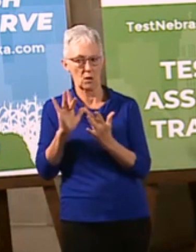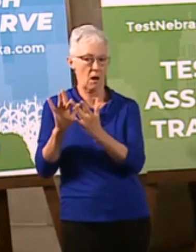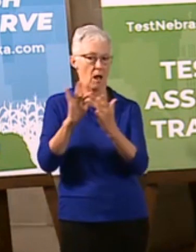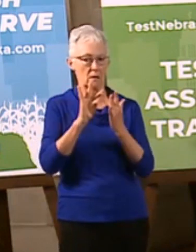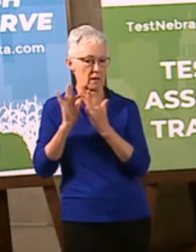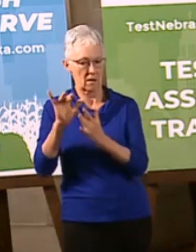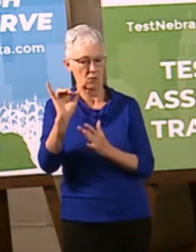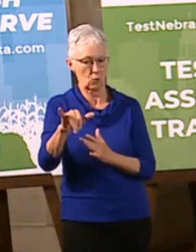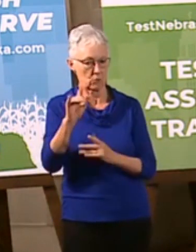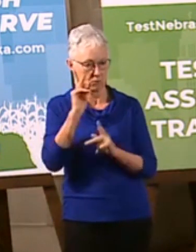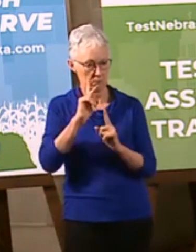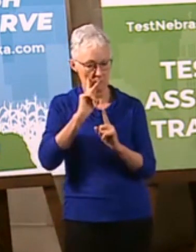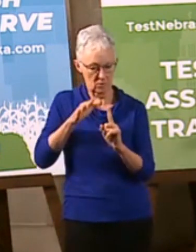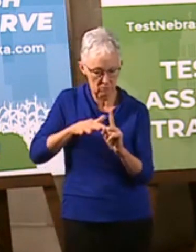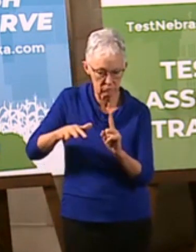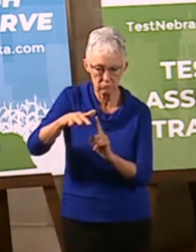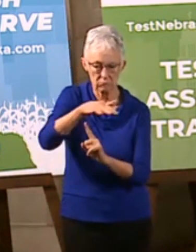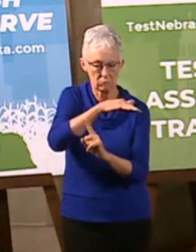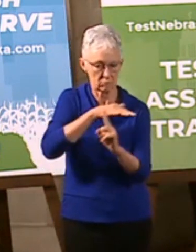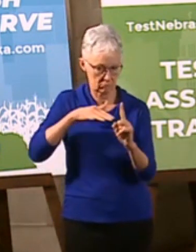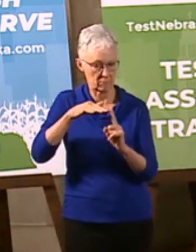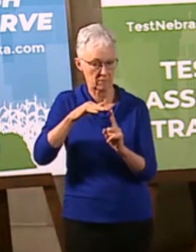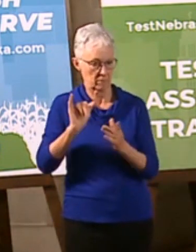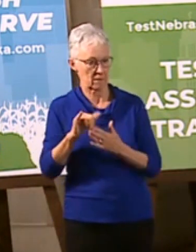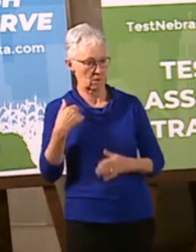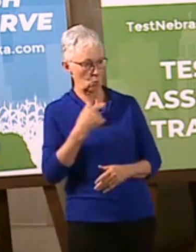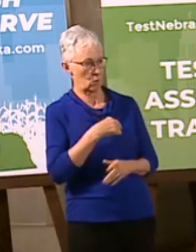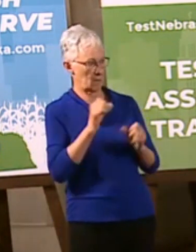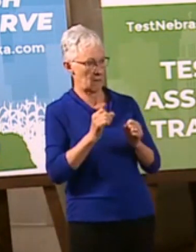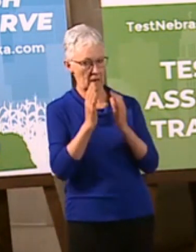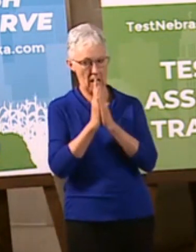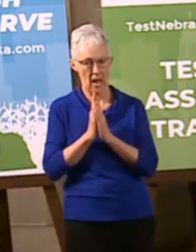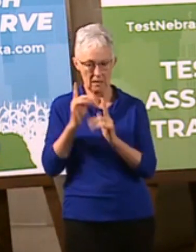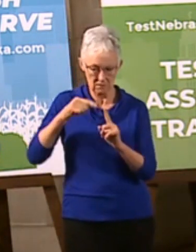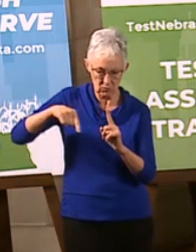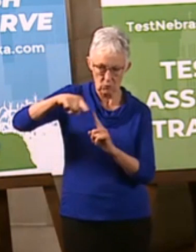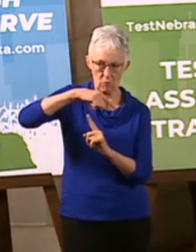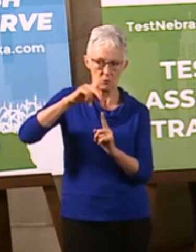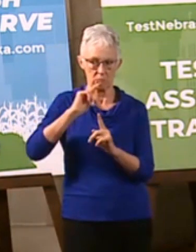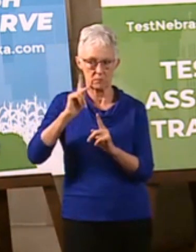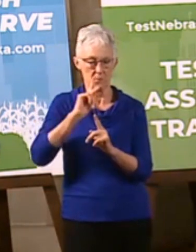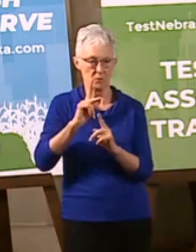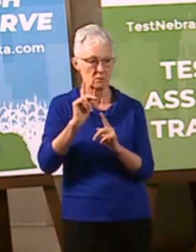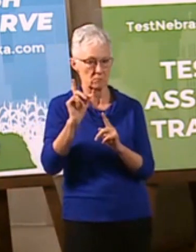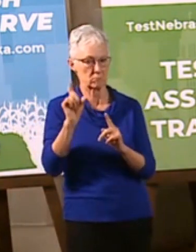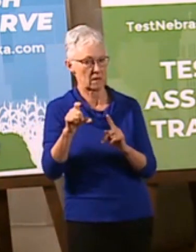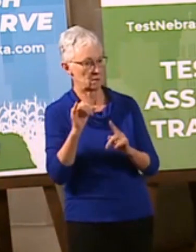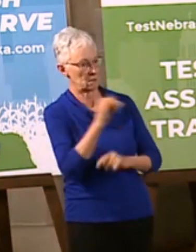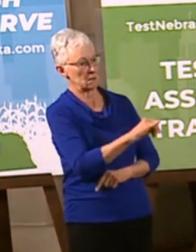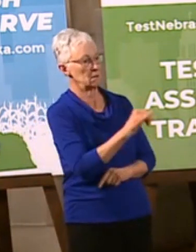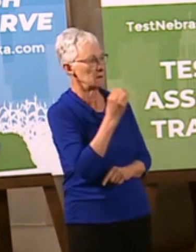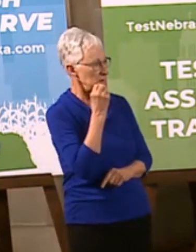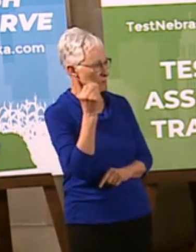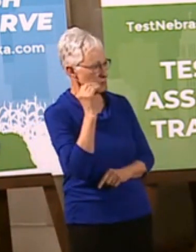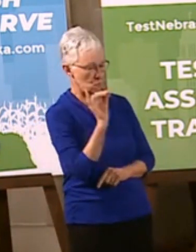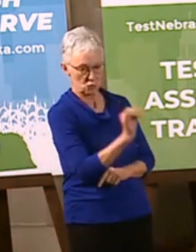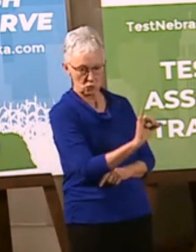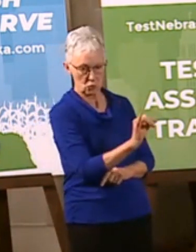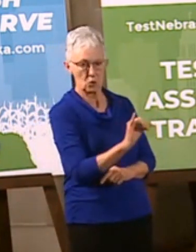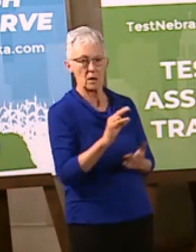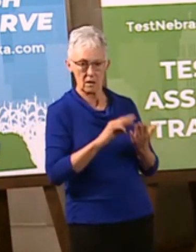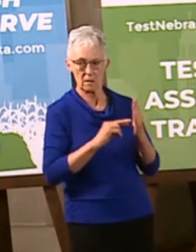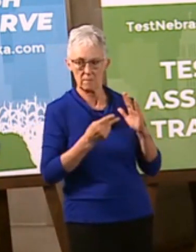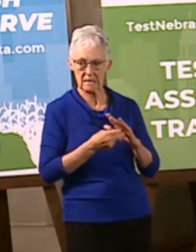people you've been in touch with so that we can get those people to quarantine as well. And again this is how we shift to that model from the entire state being